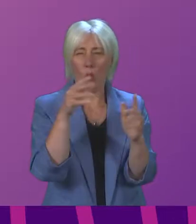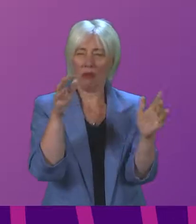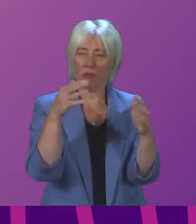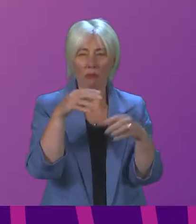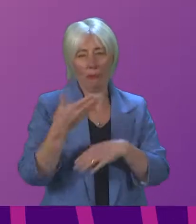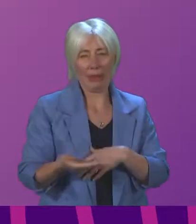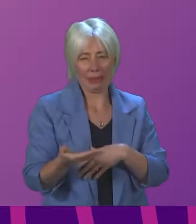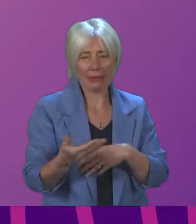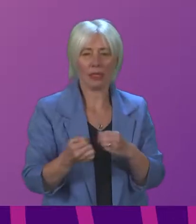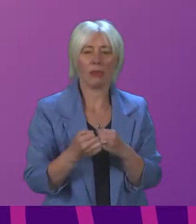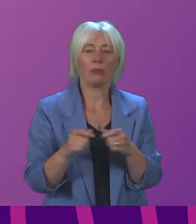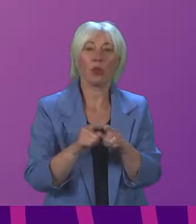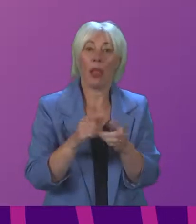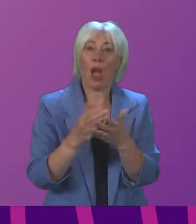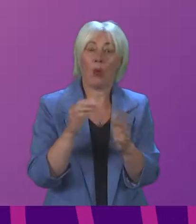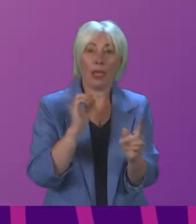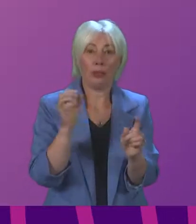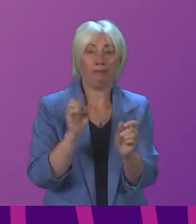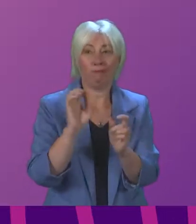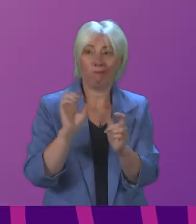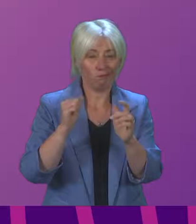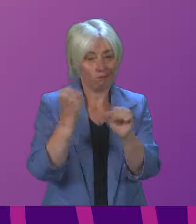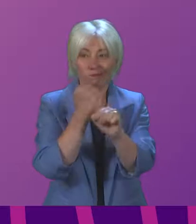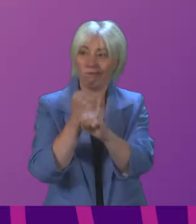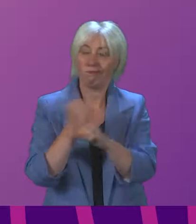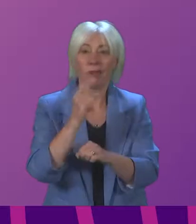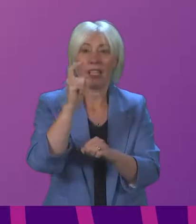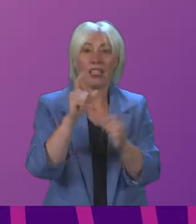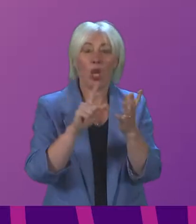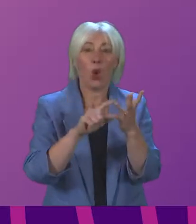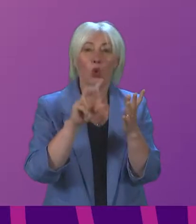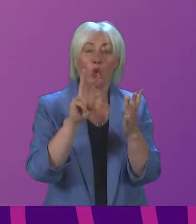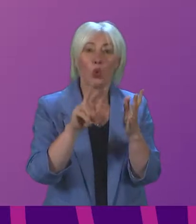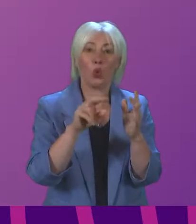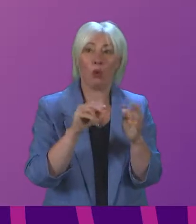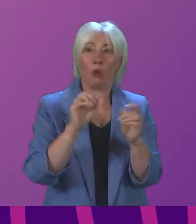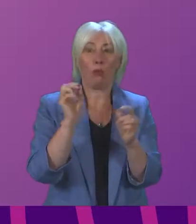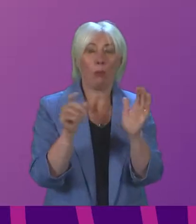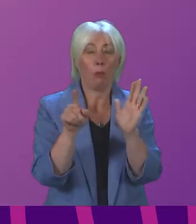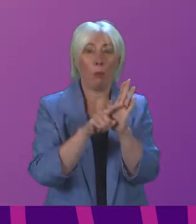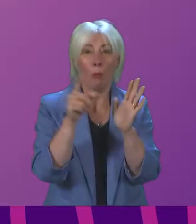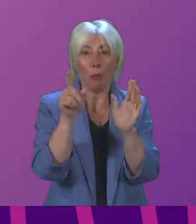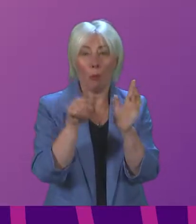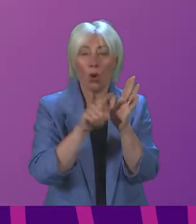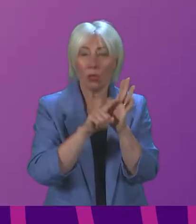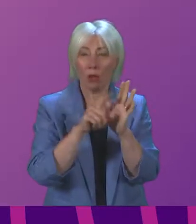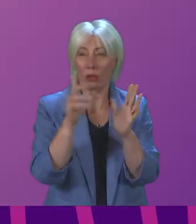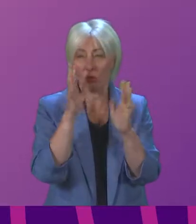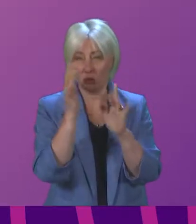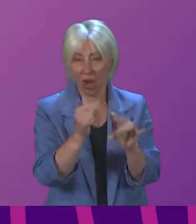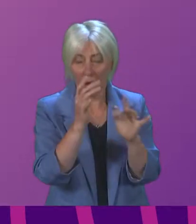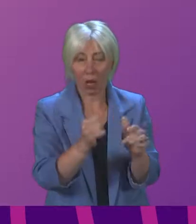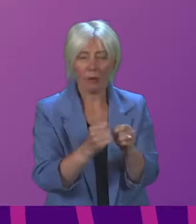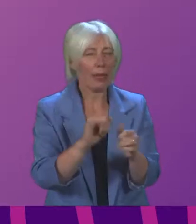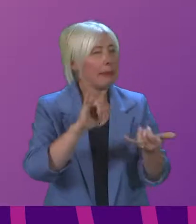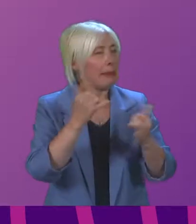and install CO2 monitors to reduce transmission, and the challenges faced by the leisure industry, which often uses buildings